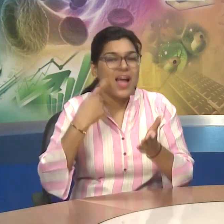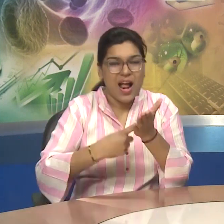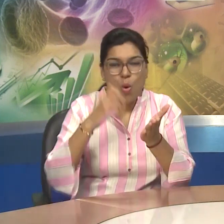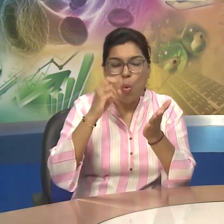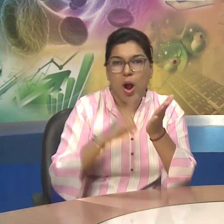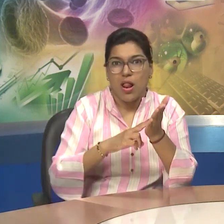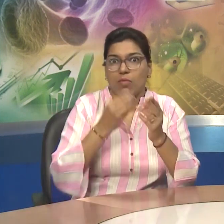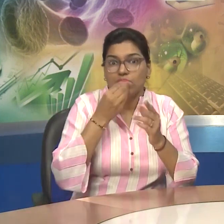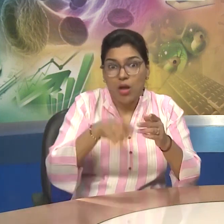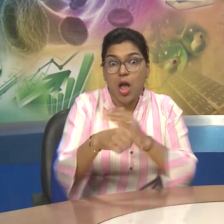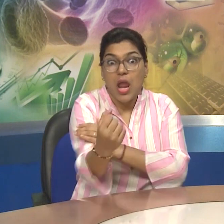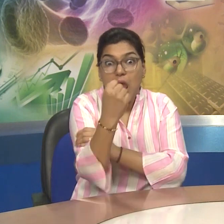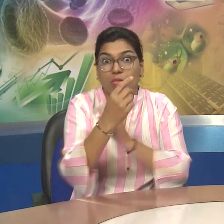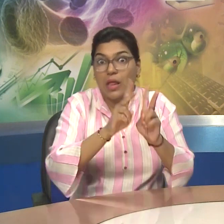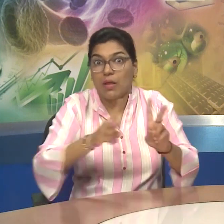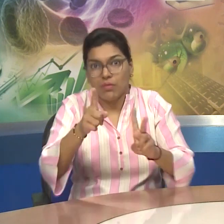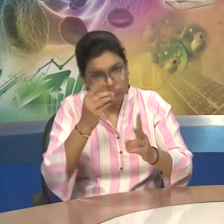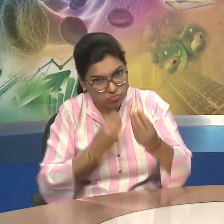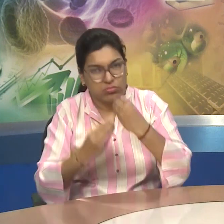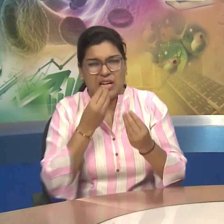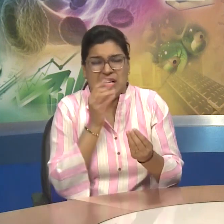And Iron